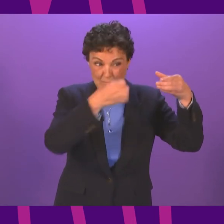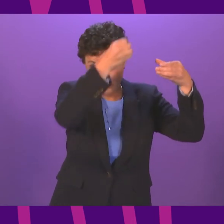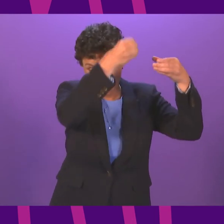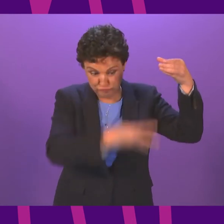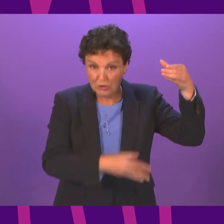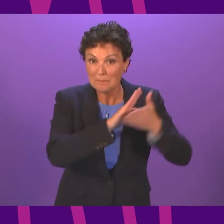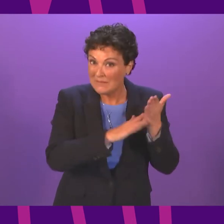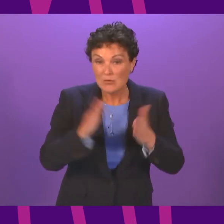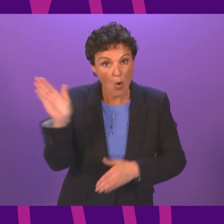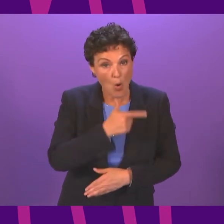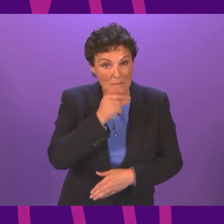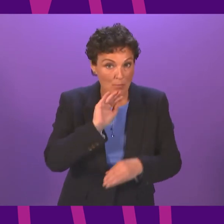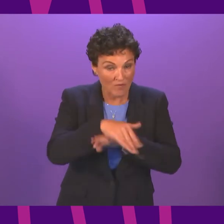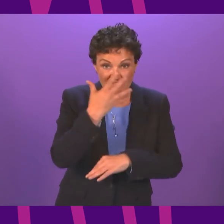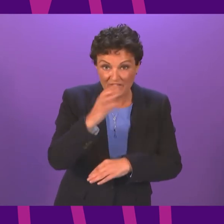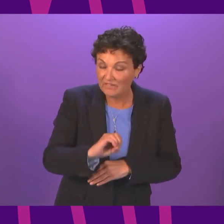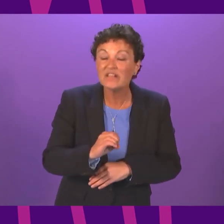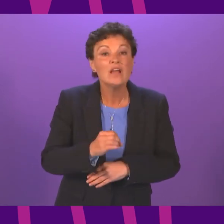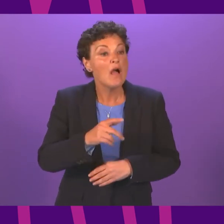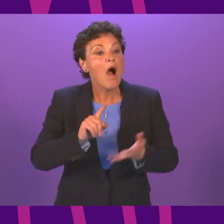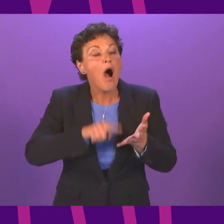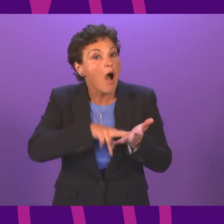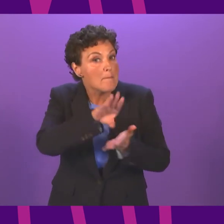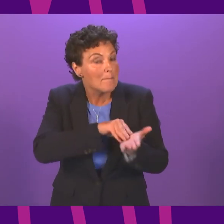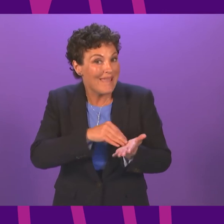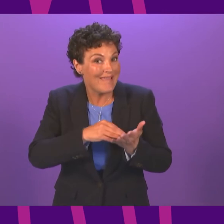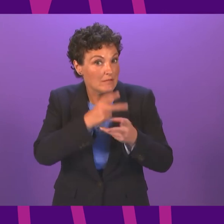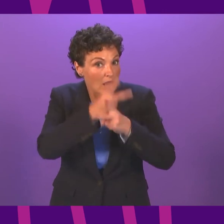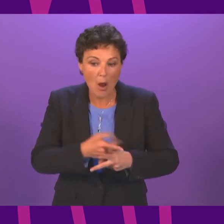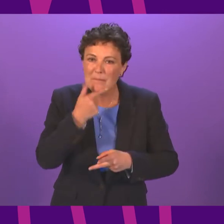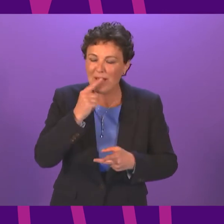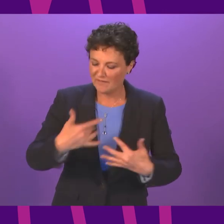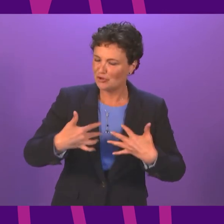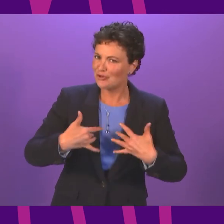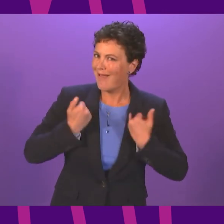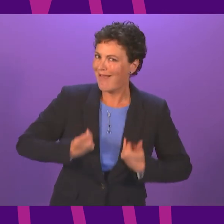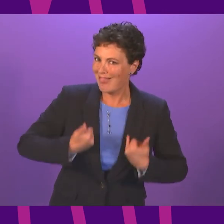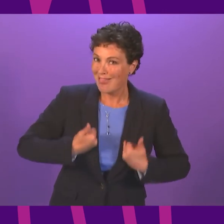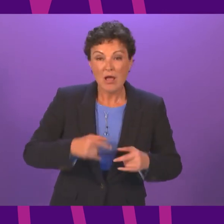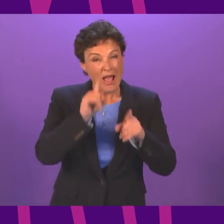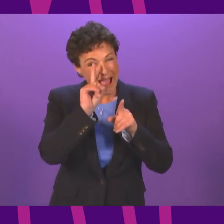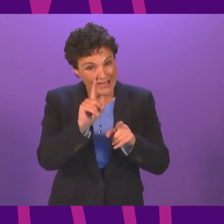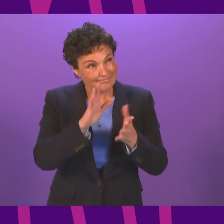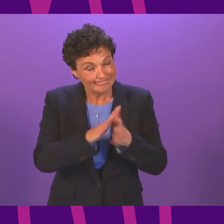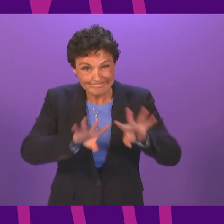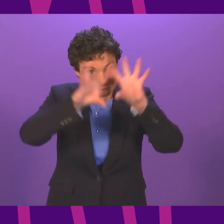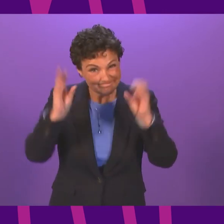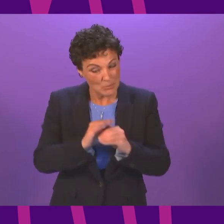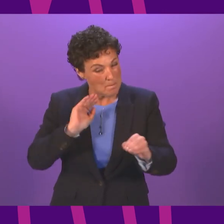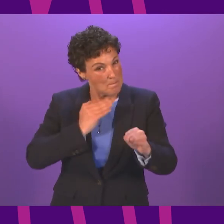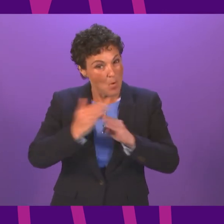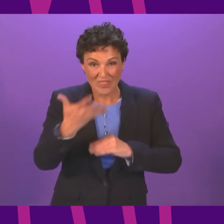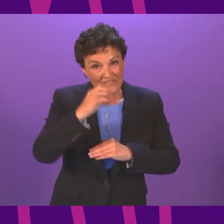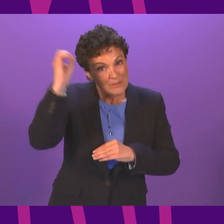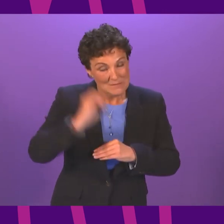over the age of 50, all unpaid carers and people with underlying health conditions. And they account for well over half of the adult population.